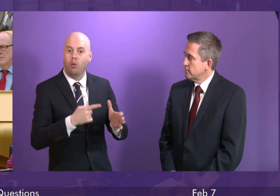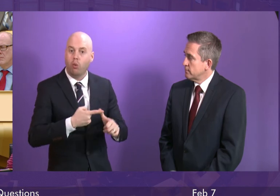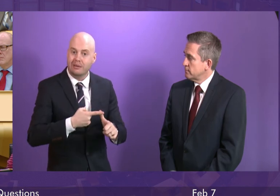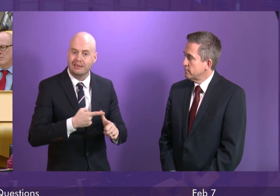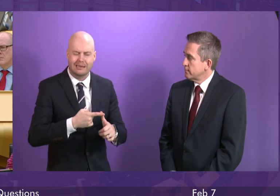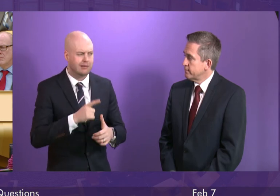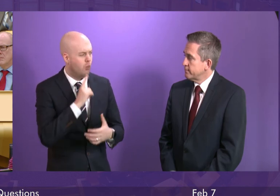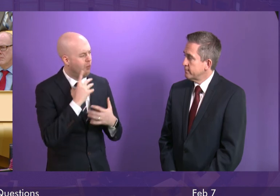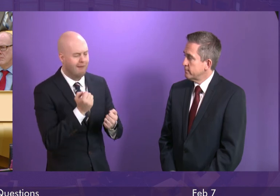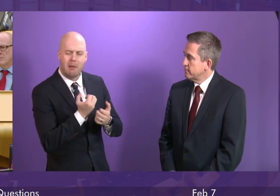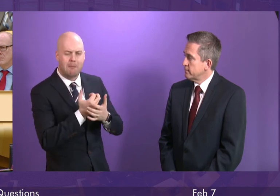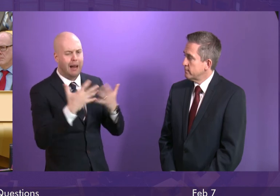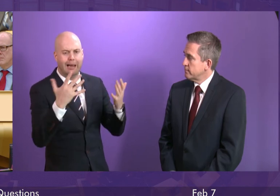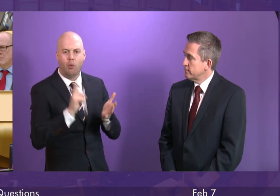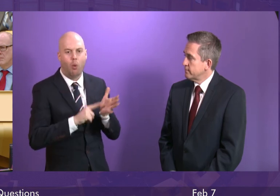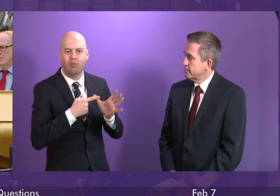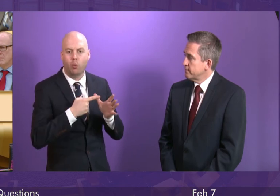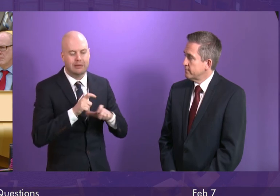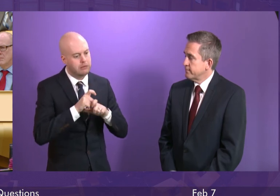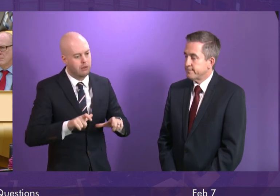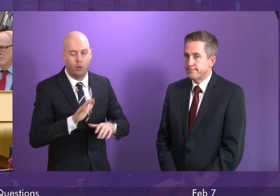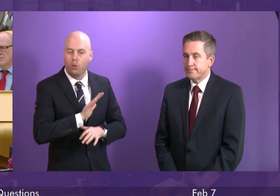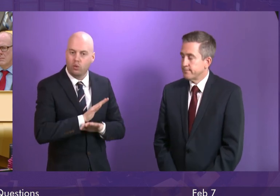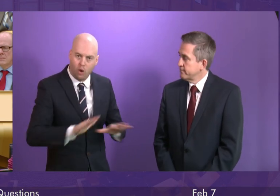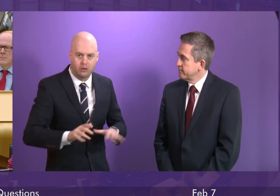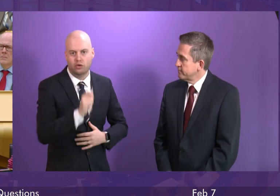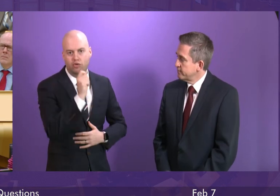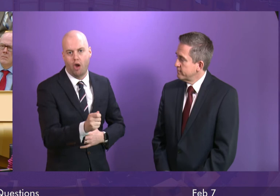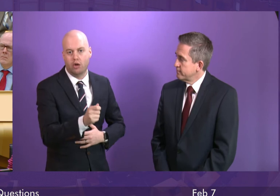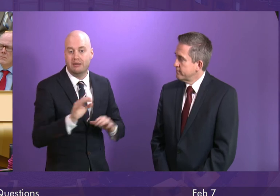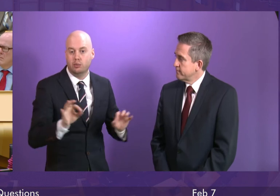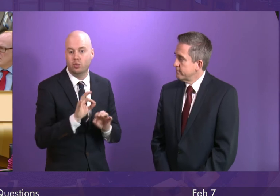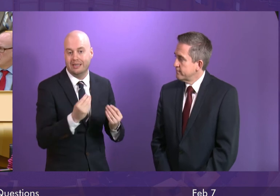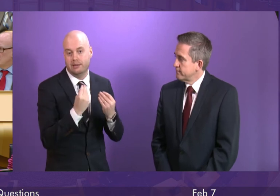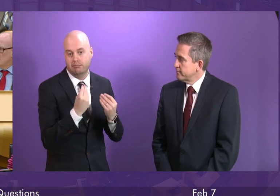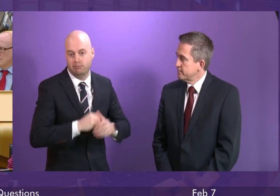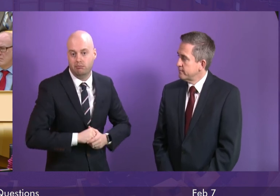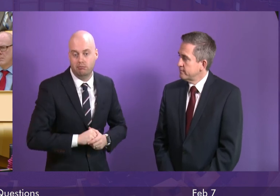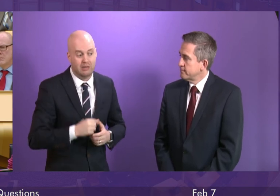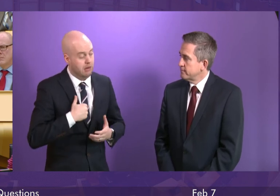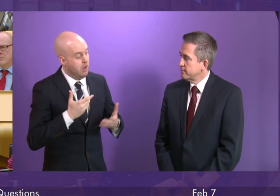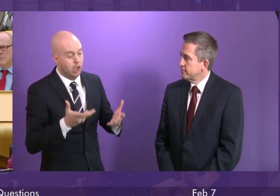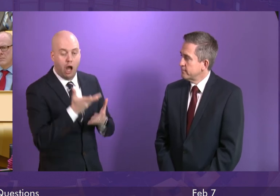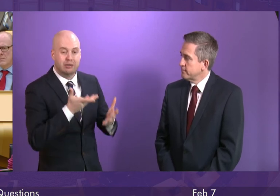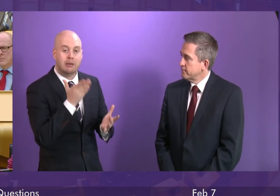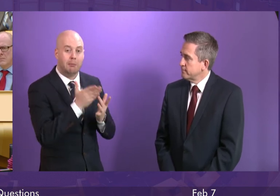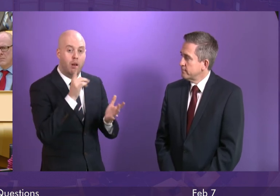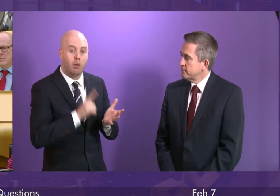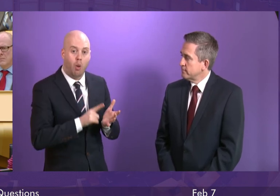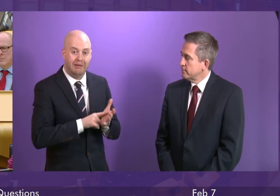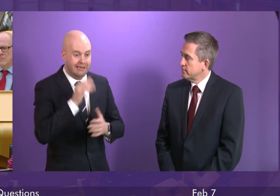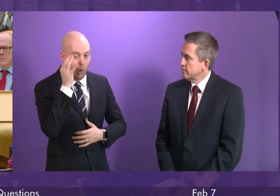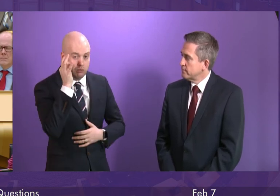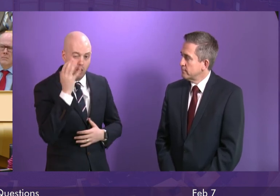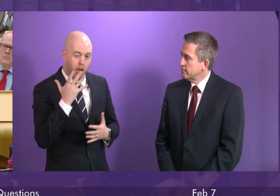authorities in Scotland that do not charge for music tuition whatsoever and I would encourage Midlothian Council to reflect on that